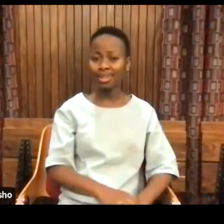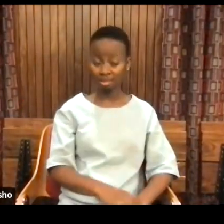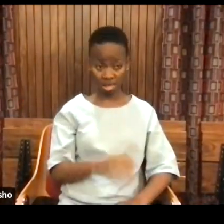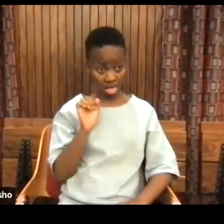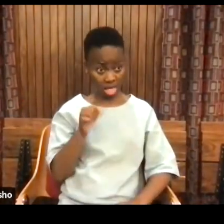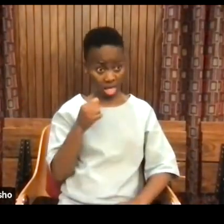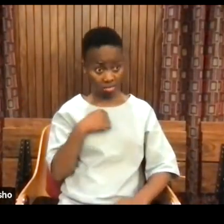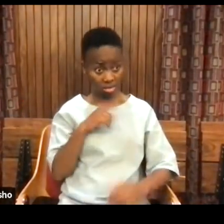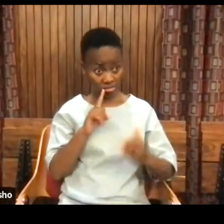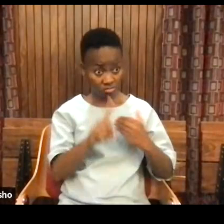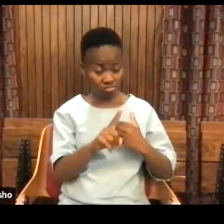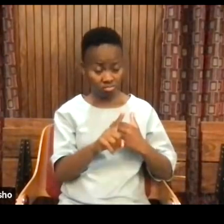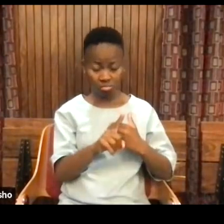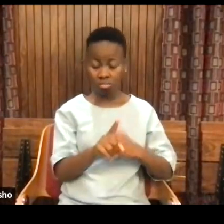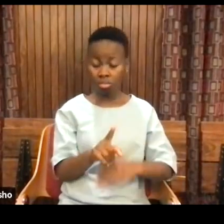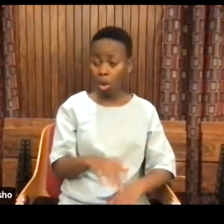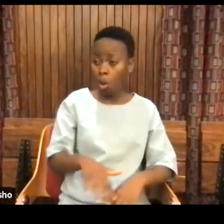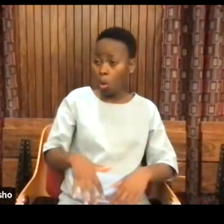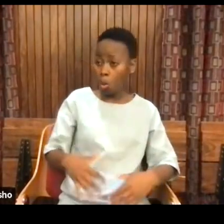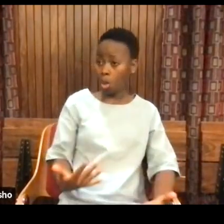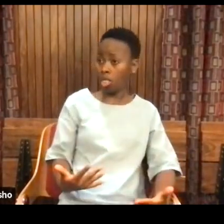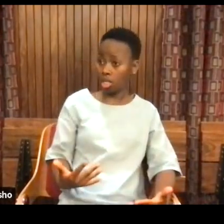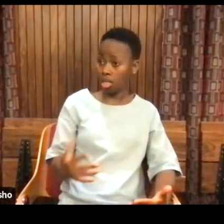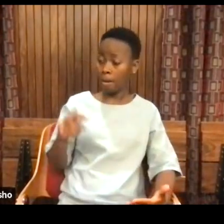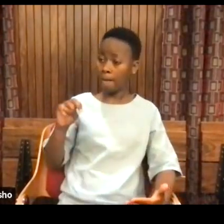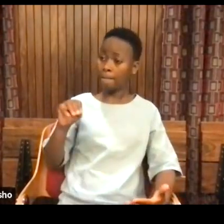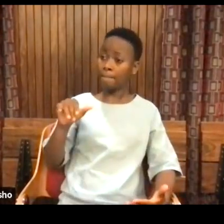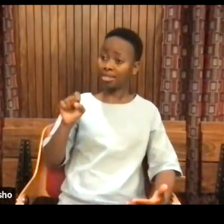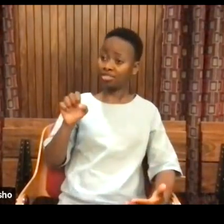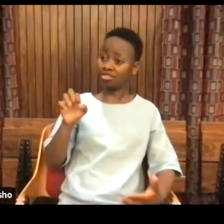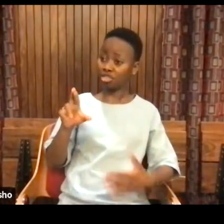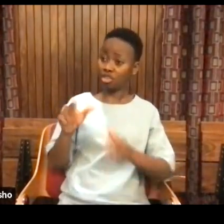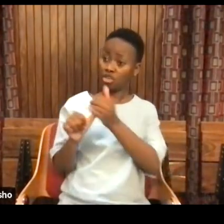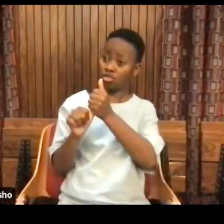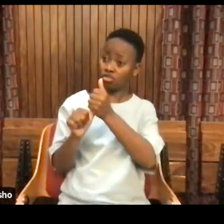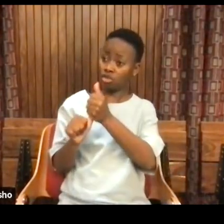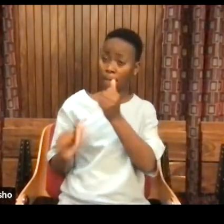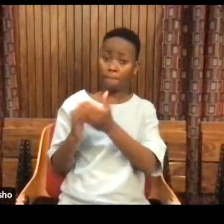Can I come in? Well, if you cut out that master craft, sure.